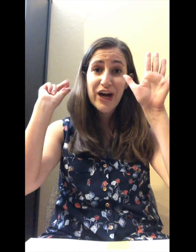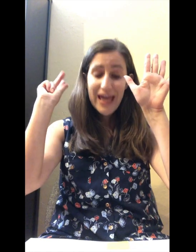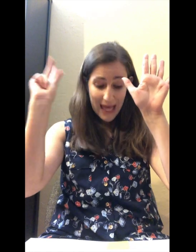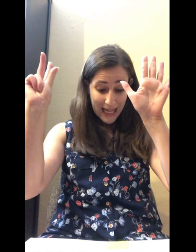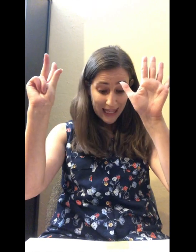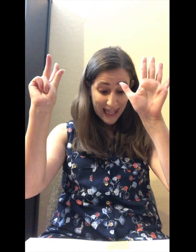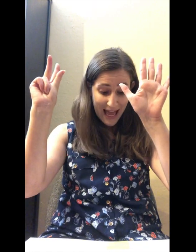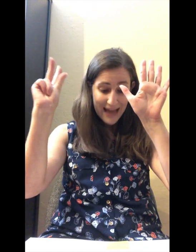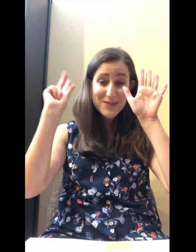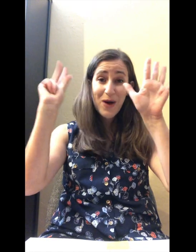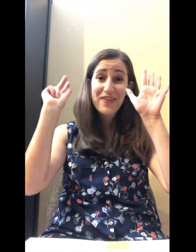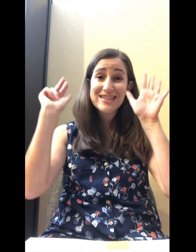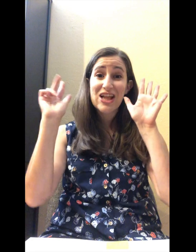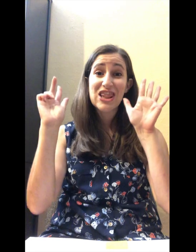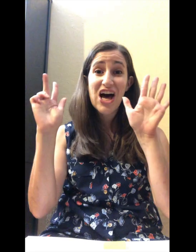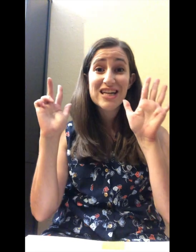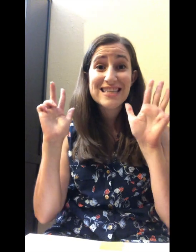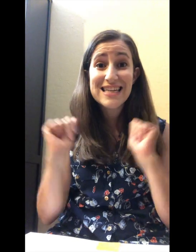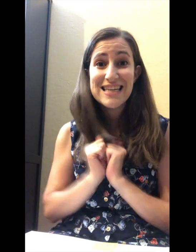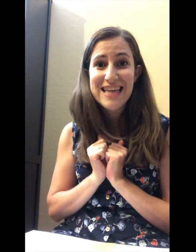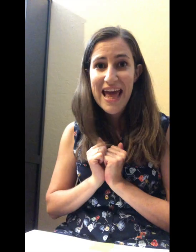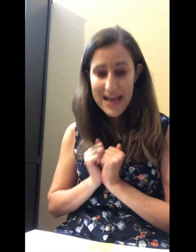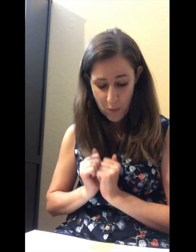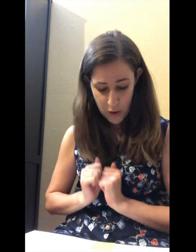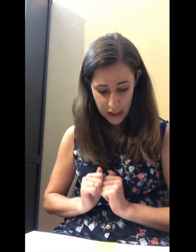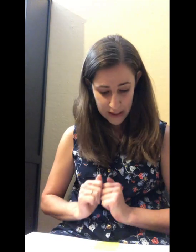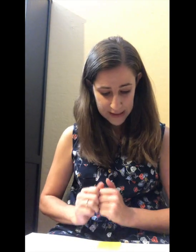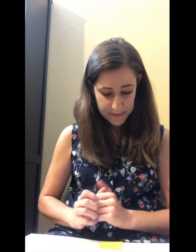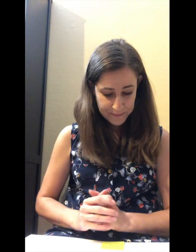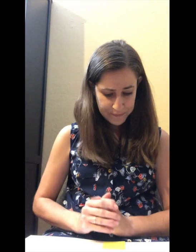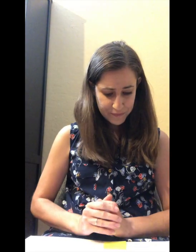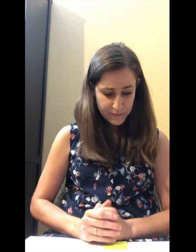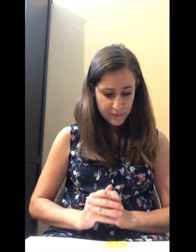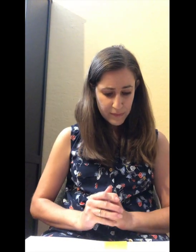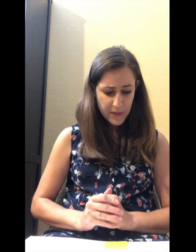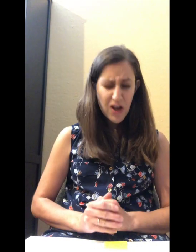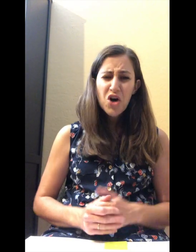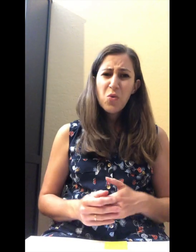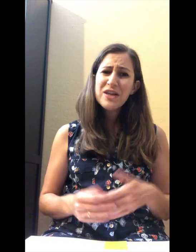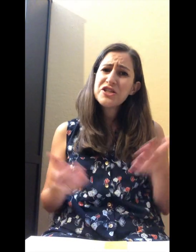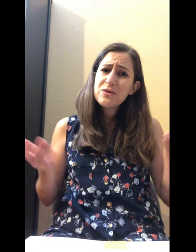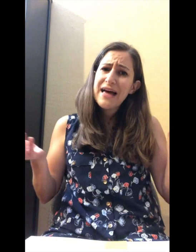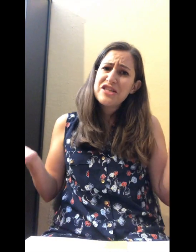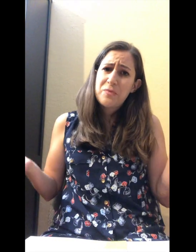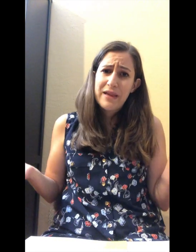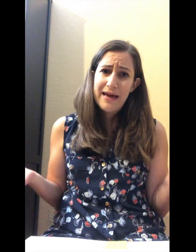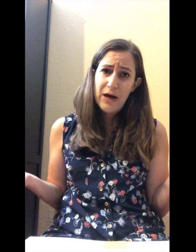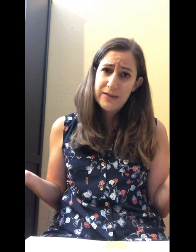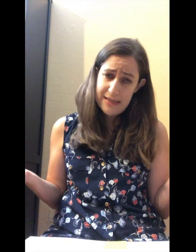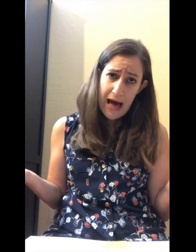class. Wow, that's a long sentence. Eight words. What do you like to play outside?